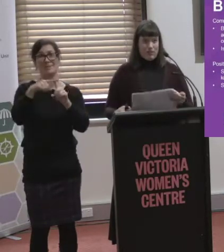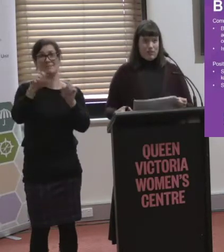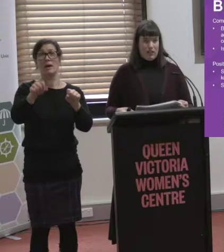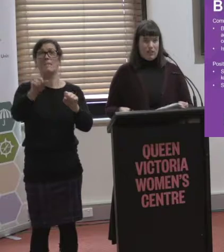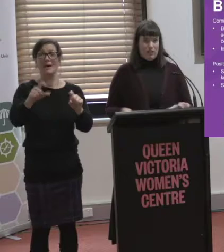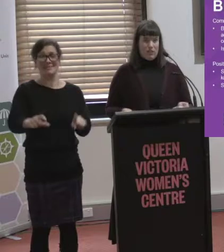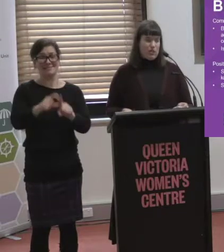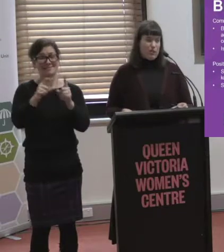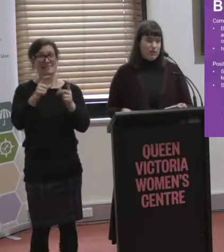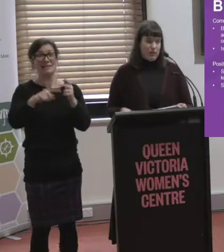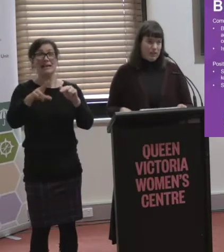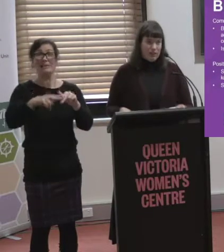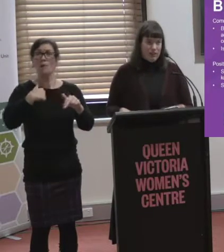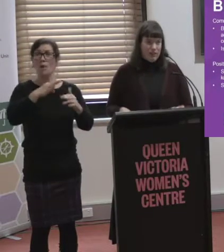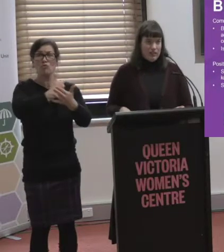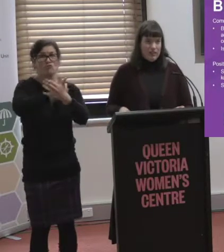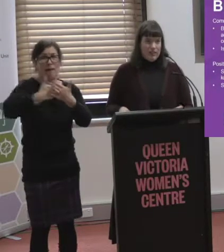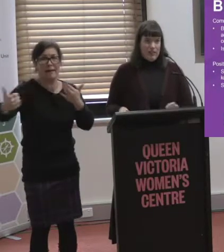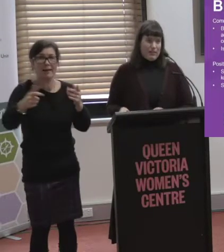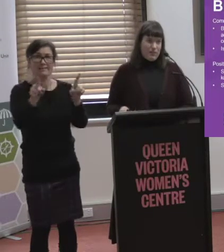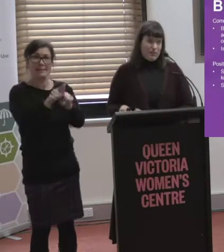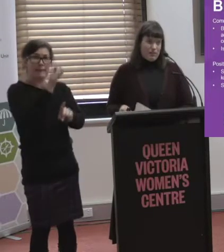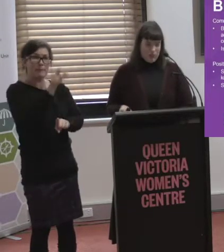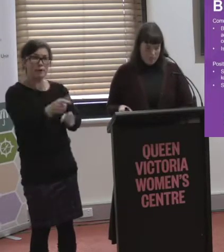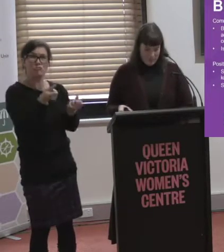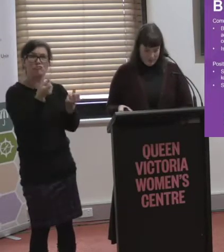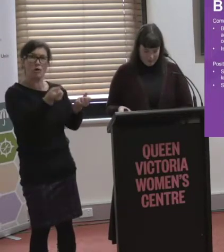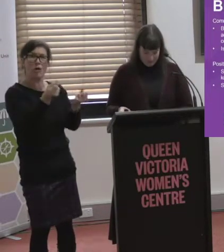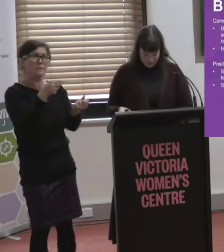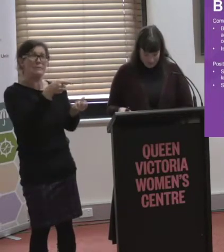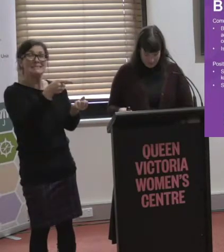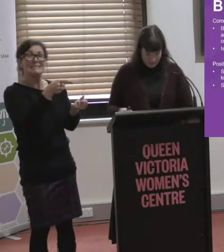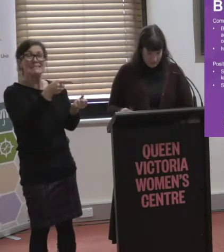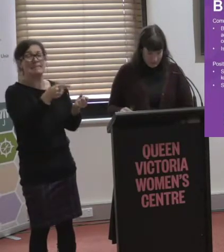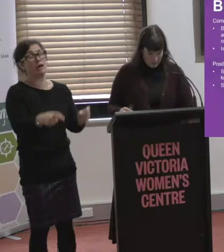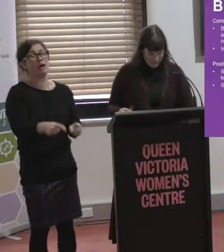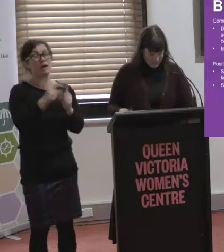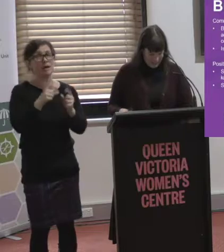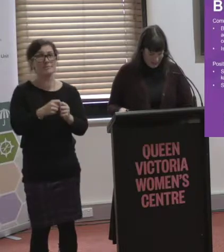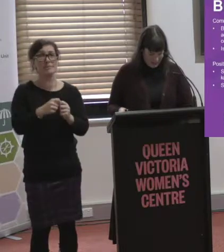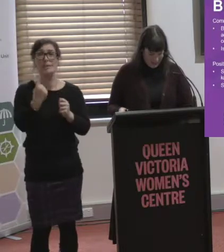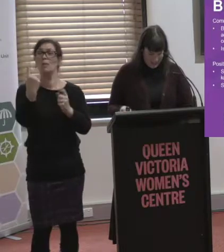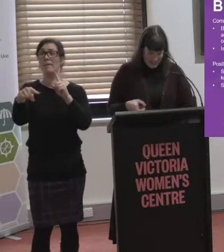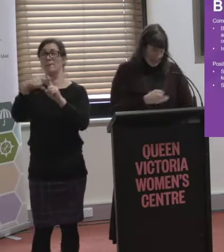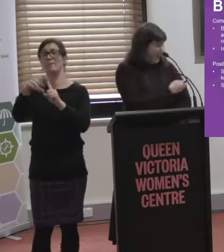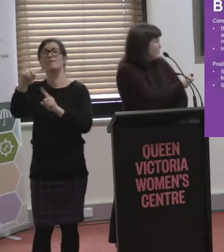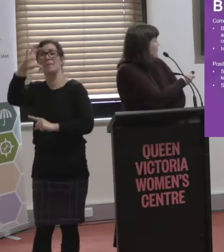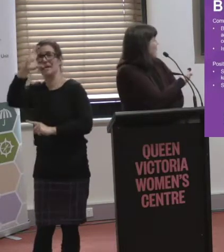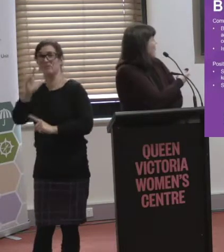quite difficult if you don't have a regular driver. That makes it quite difficult. But, yeah, that was a positive that came out of it.